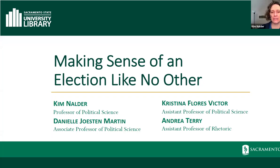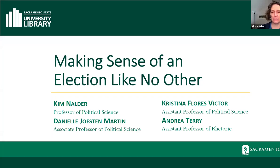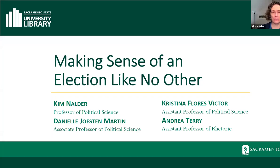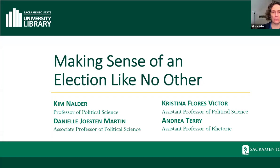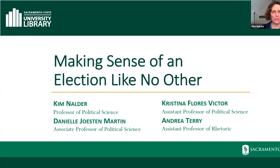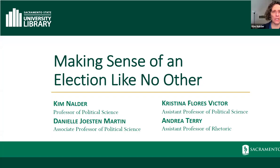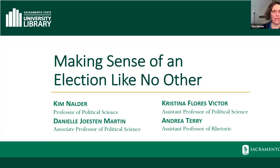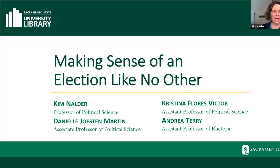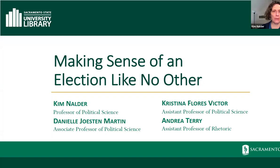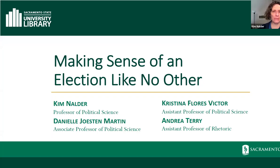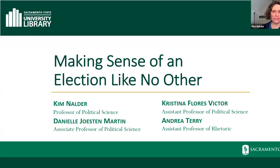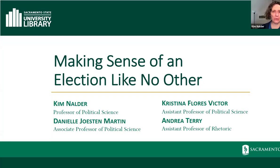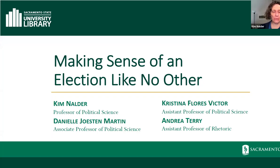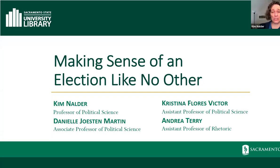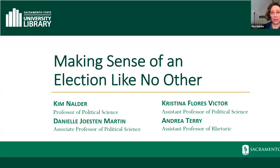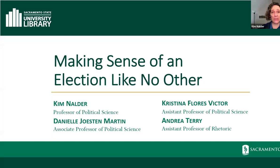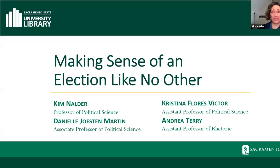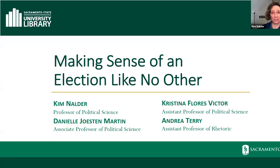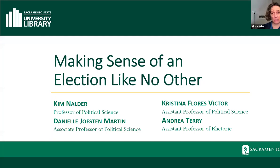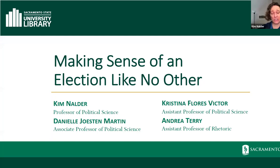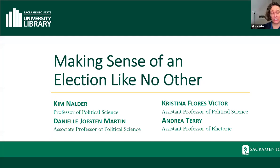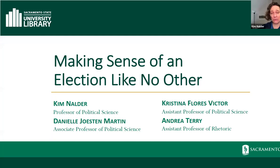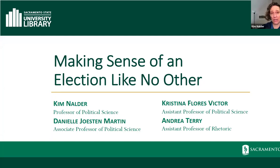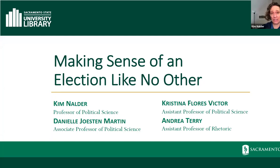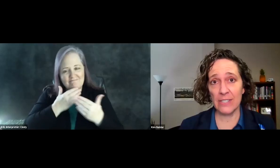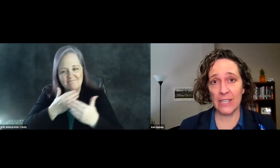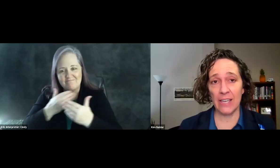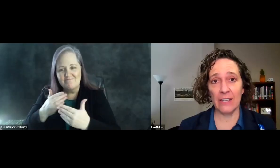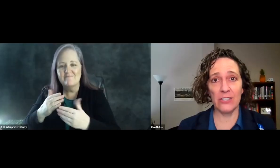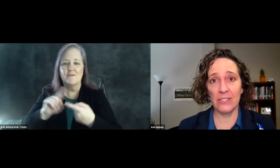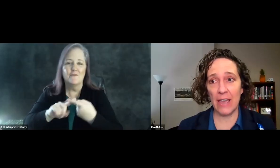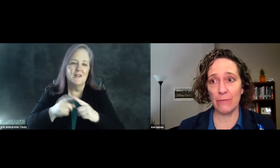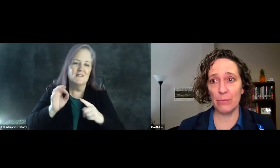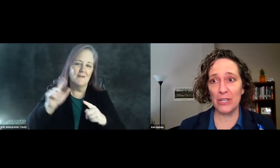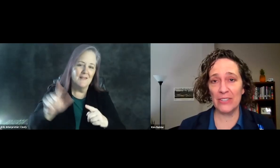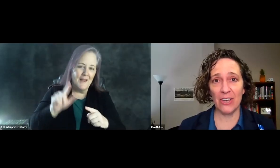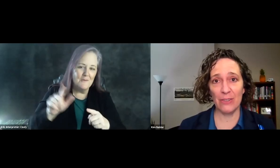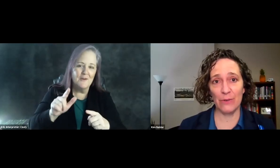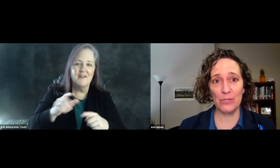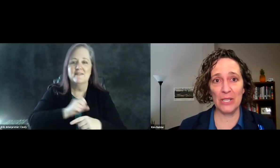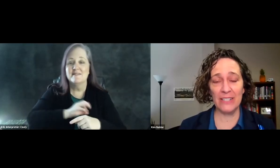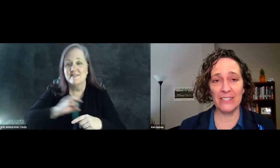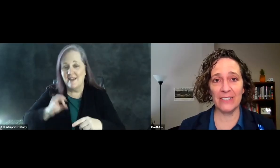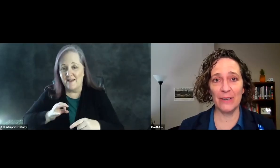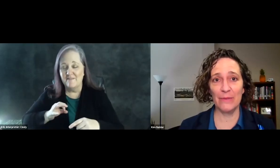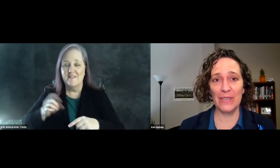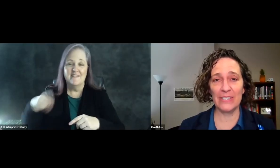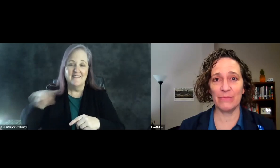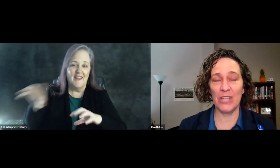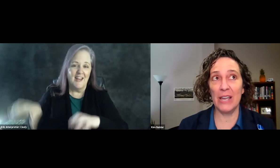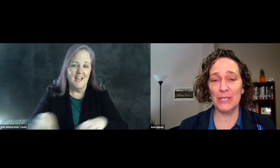we get to the next people. So first of all, thank you so much to the friends and to the staff for putting this on in the first place.